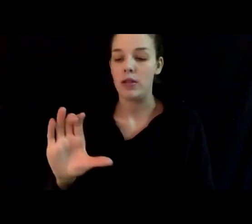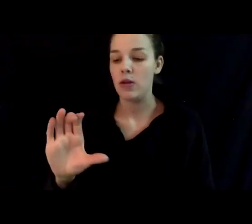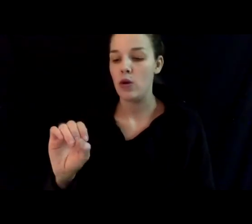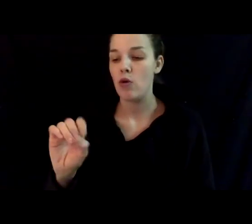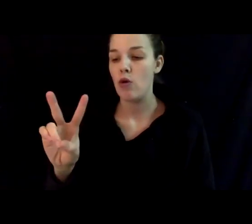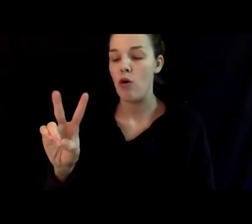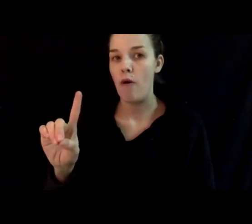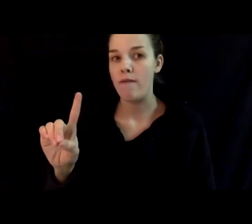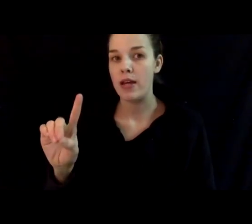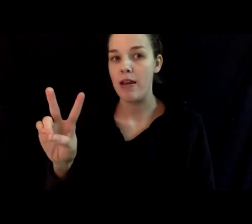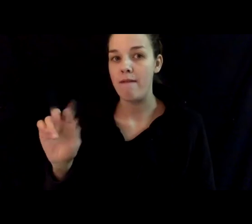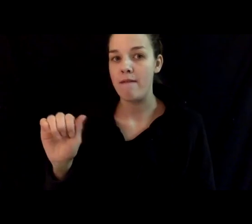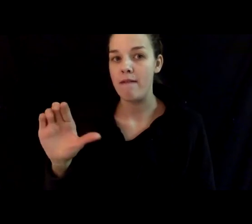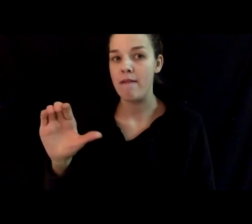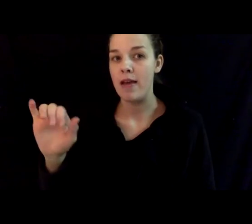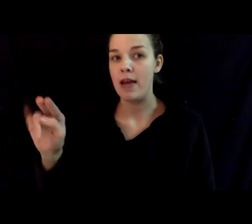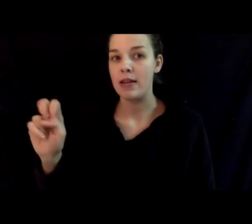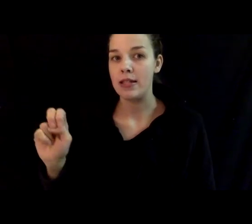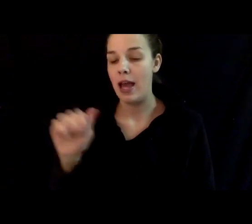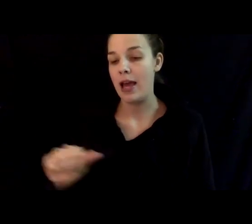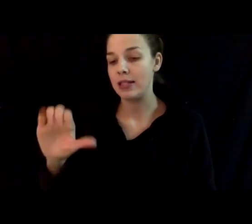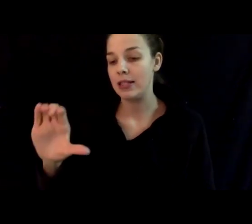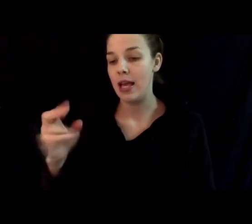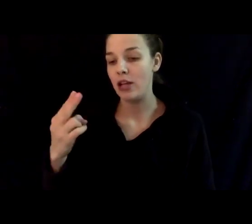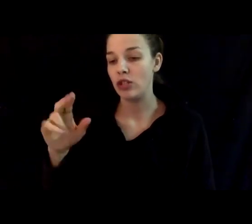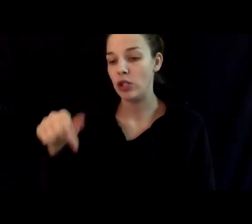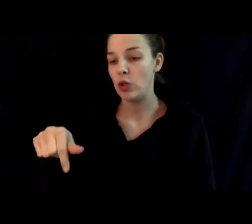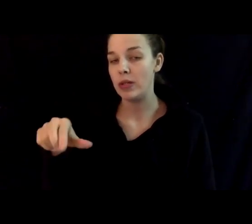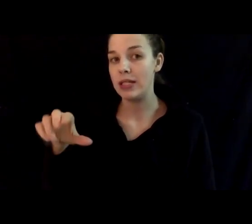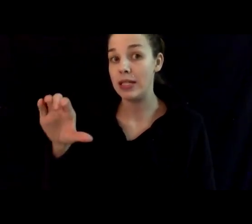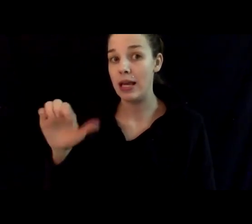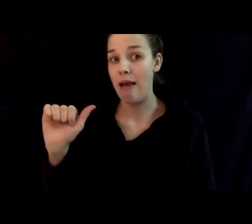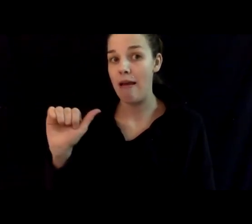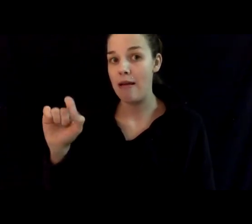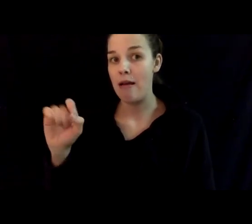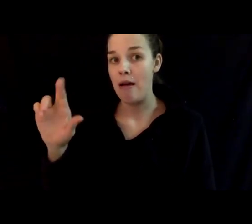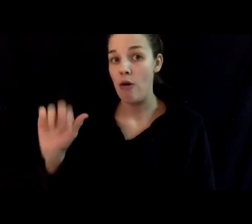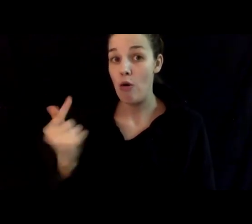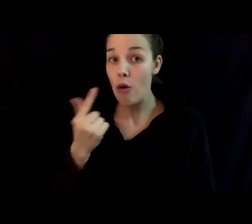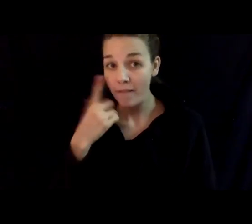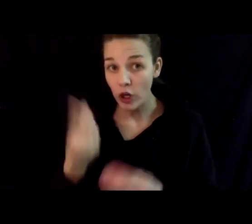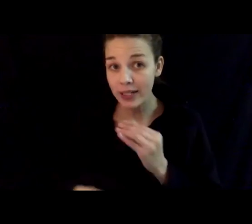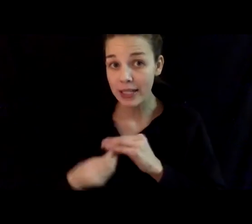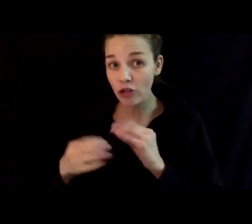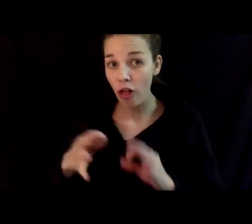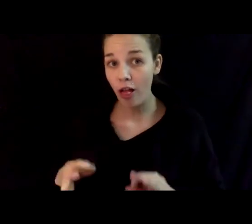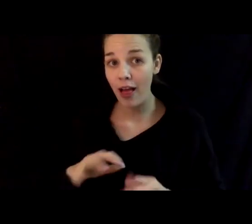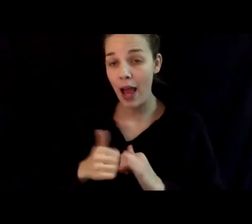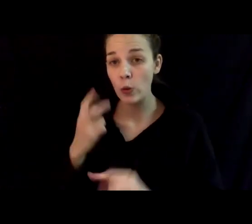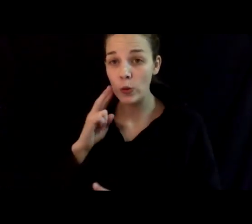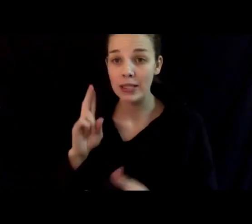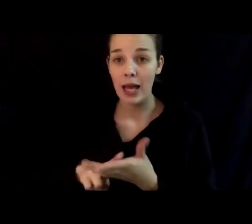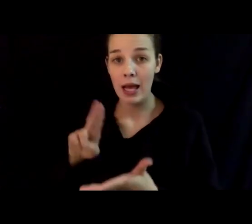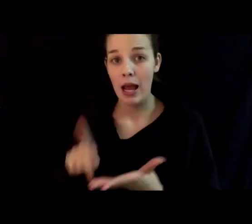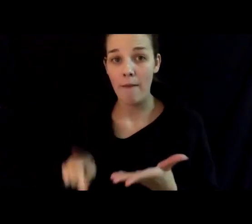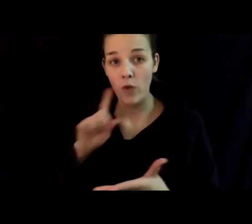at chcqca.org for additional instructions on how to sign up for those